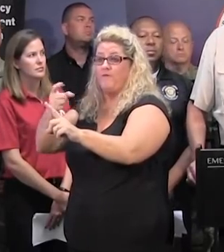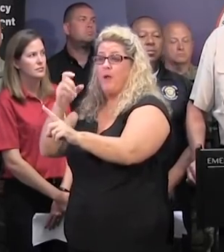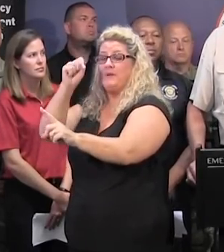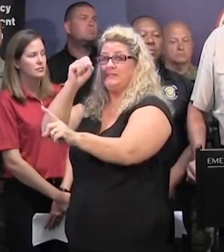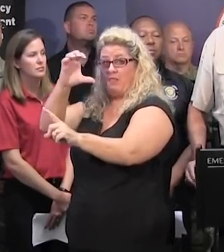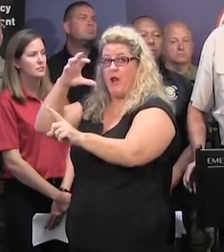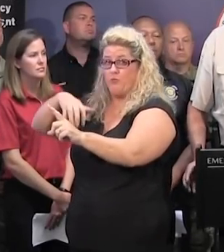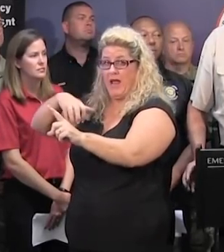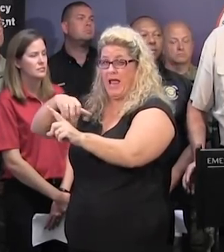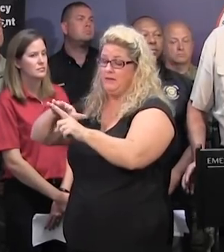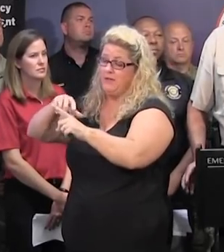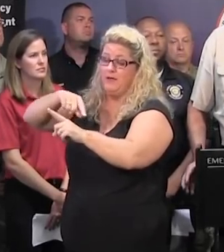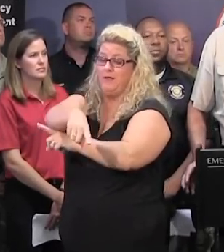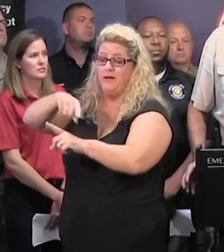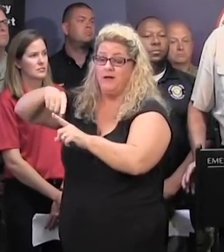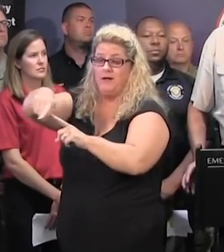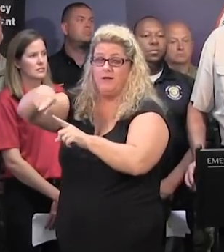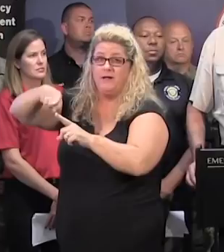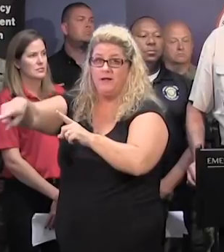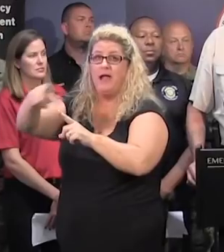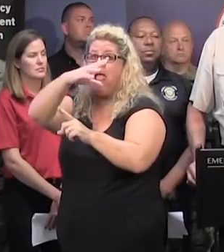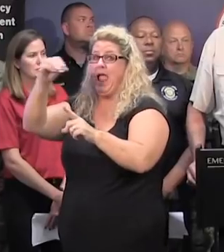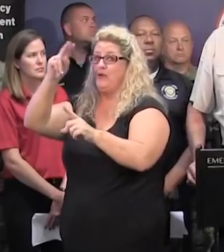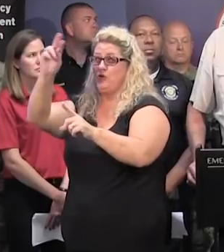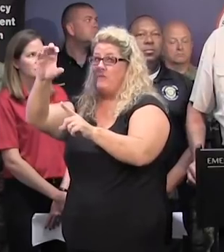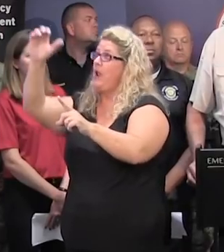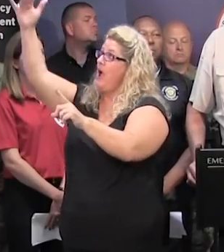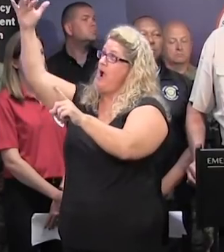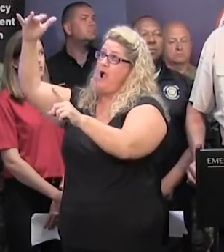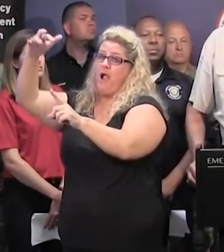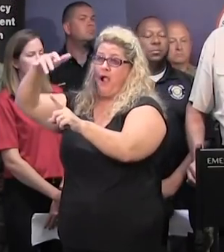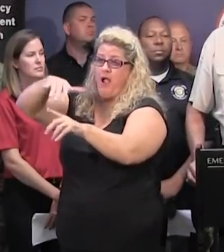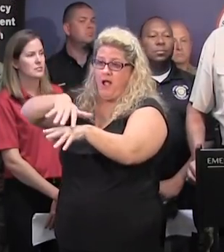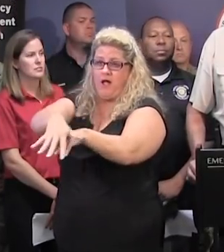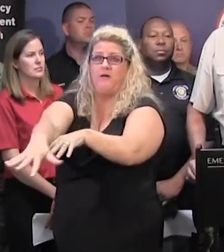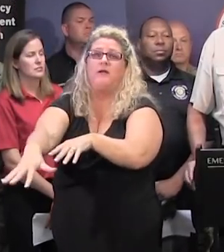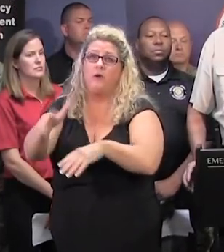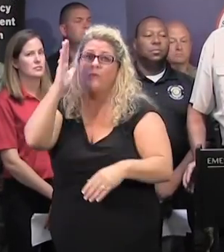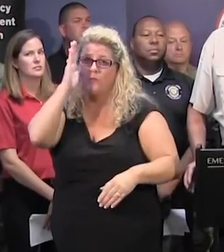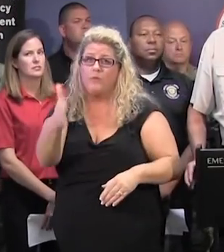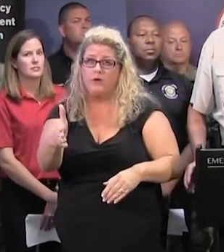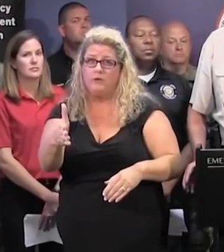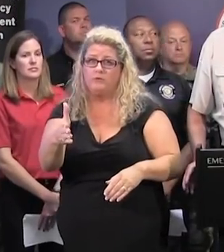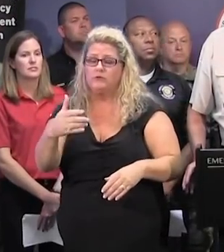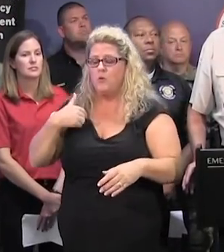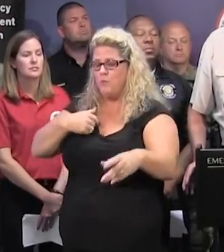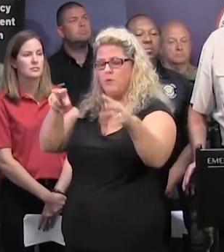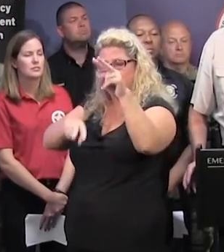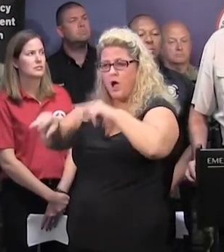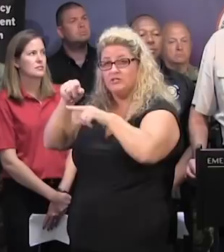rainfall but also North Carolina rainfall, all in that one river basin. We will continue to monitor other